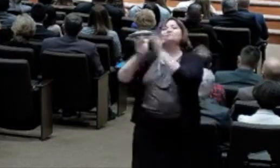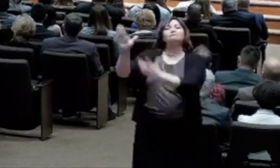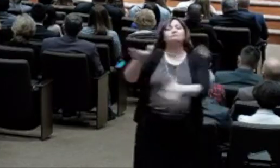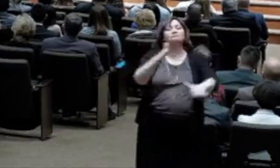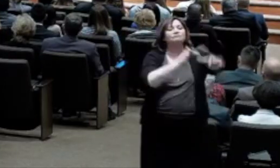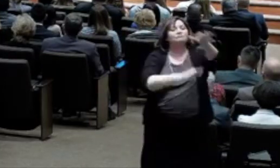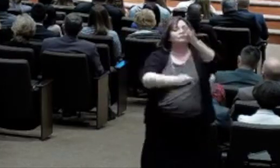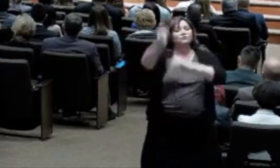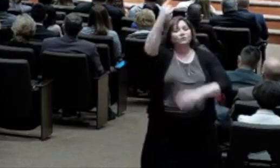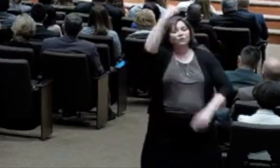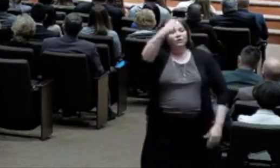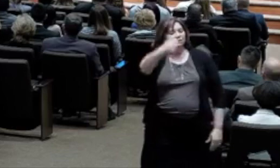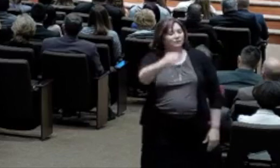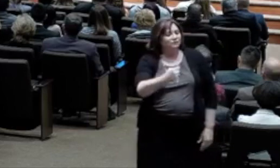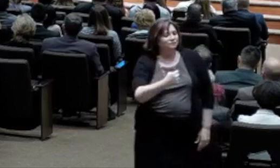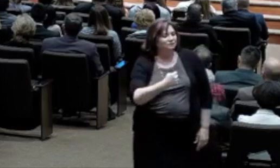Each day I